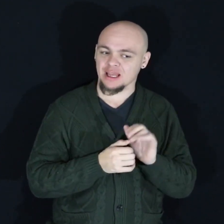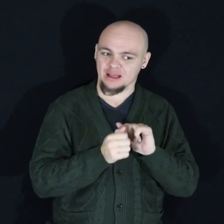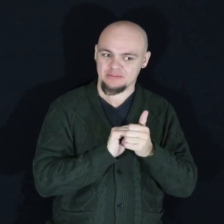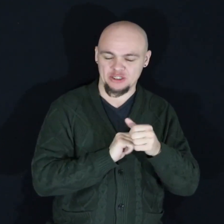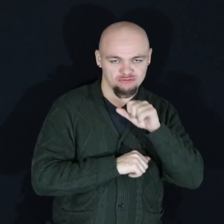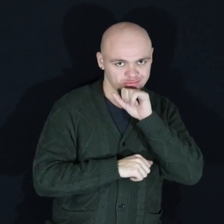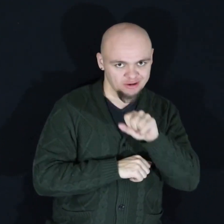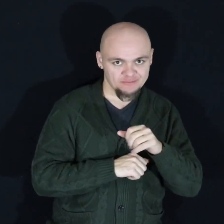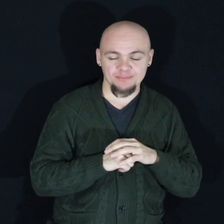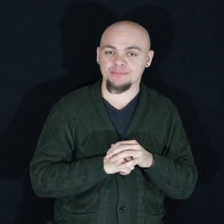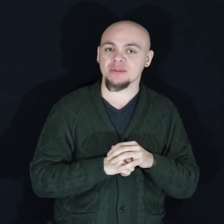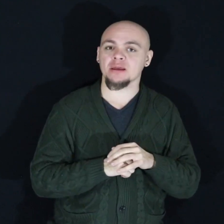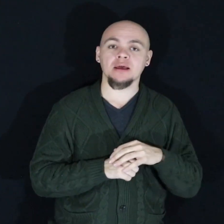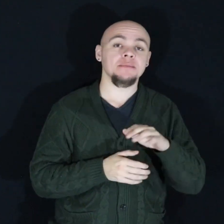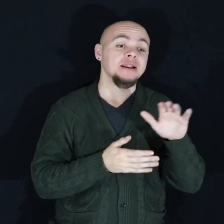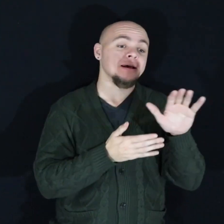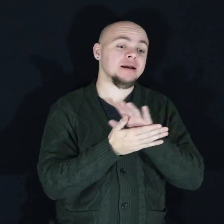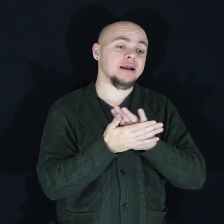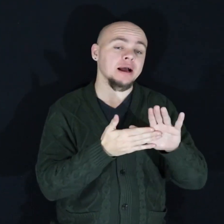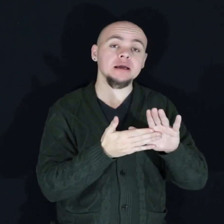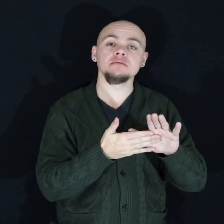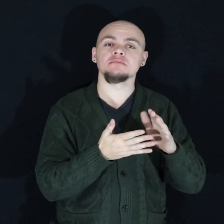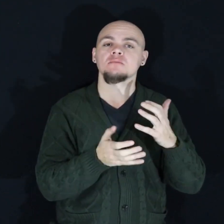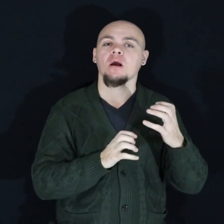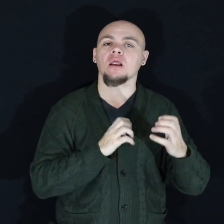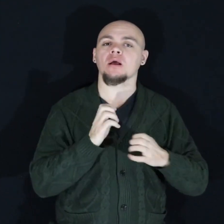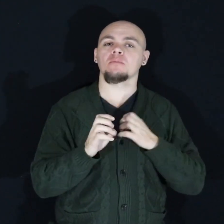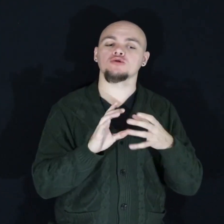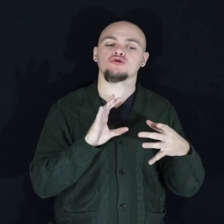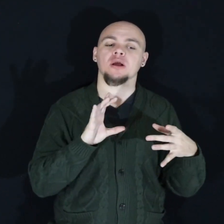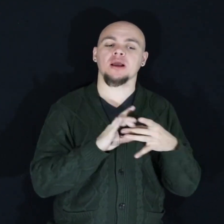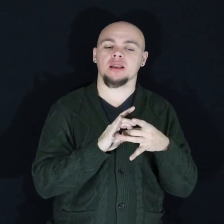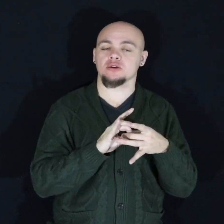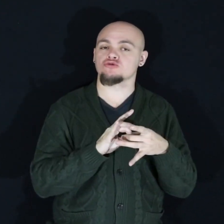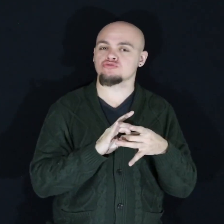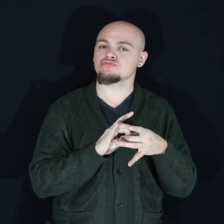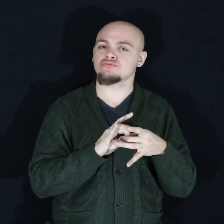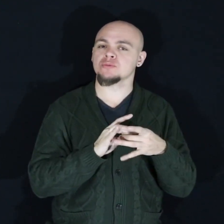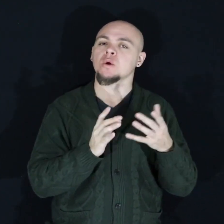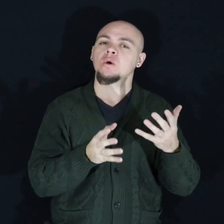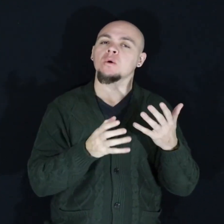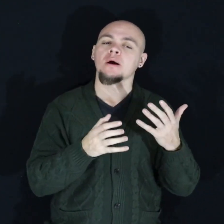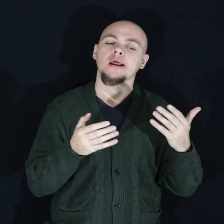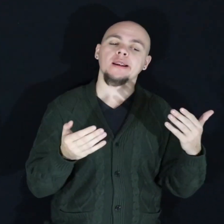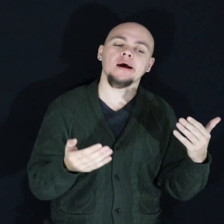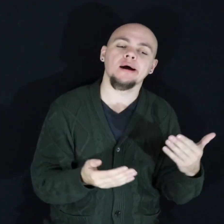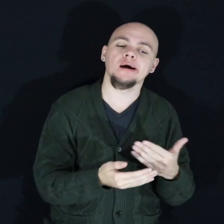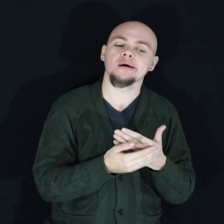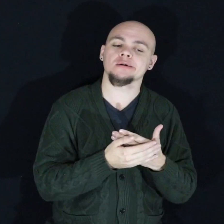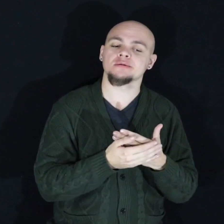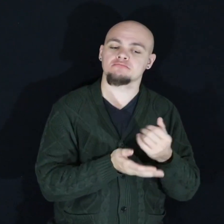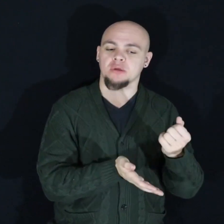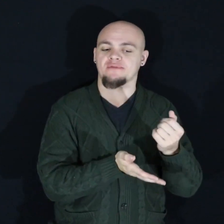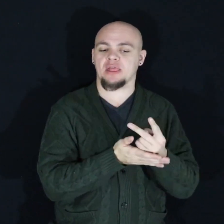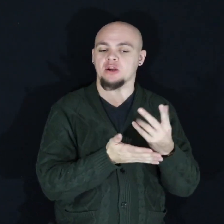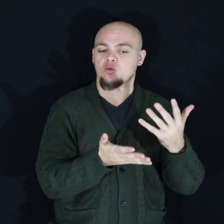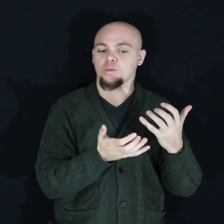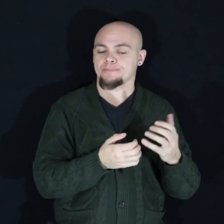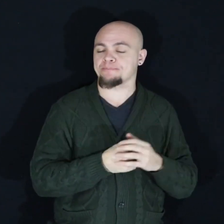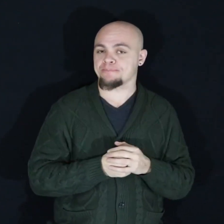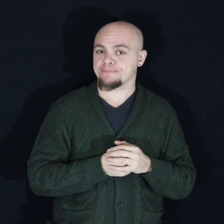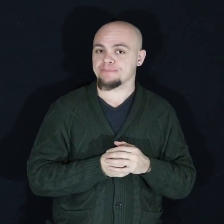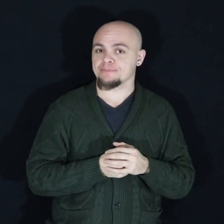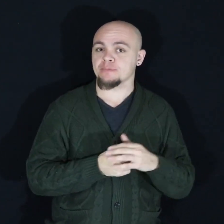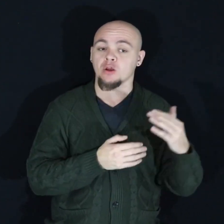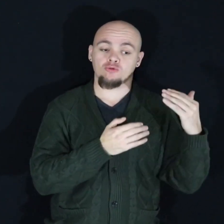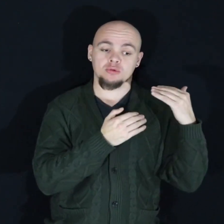a kind child values emotional connection and they want those hugs and also validation where the